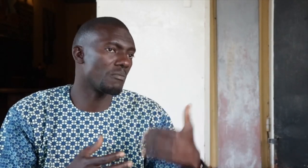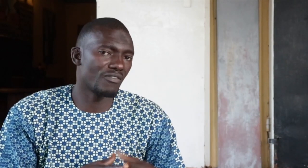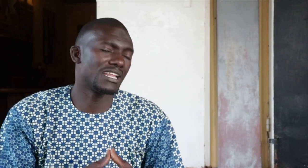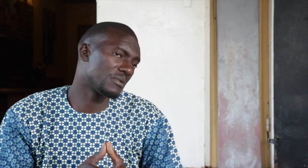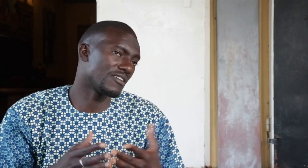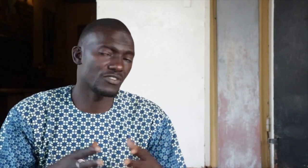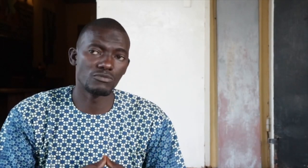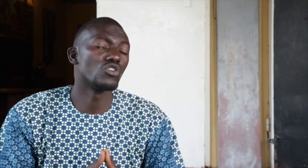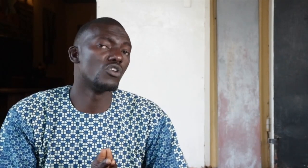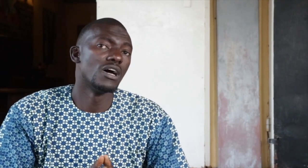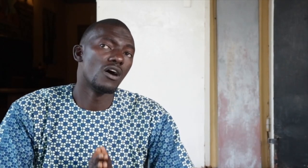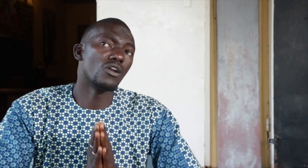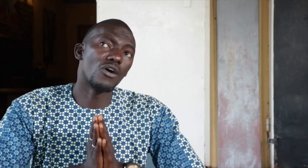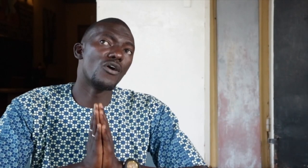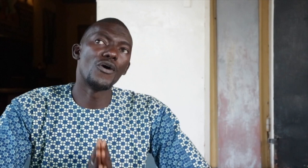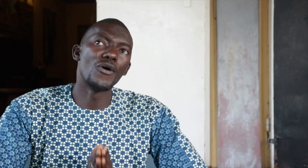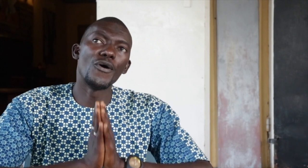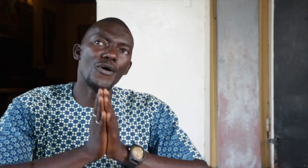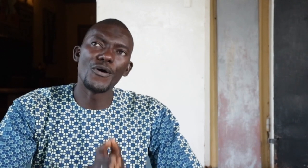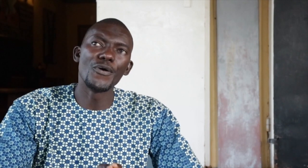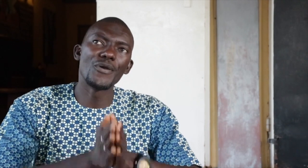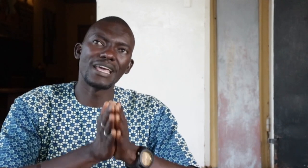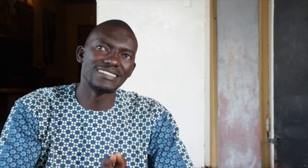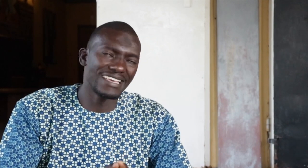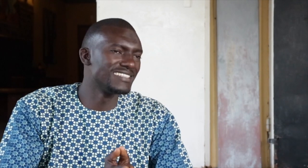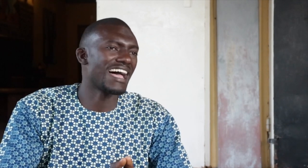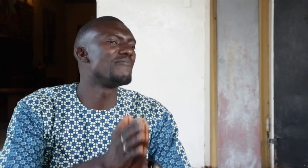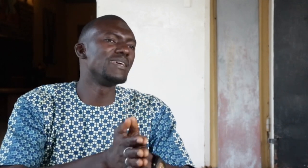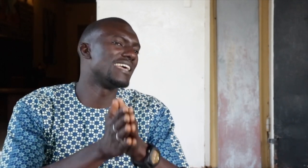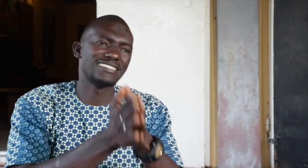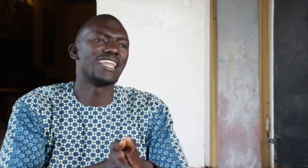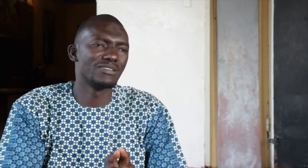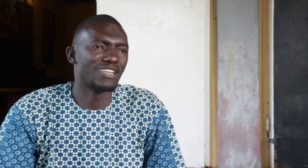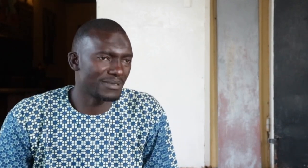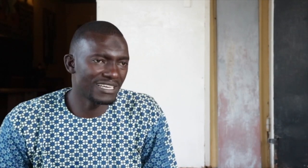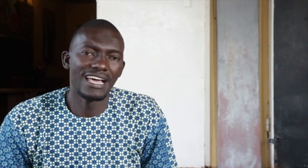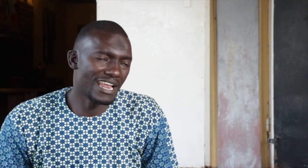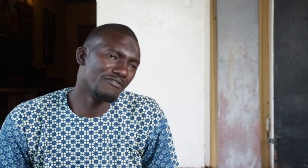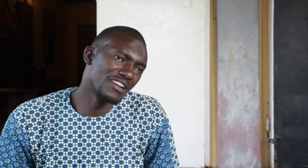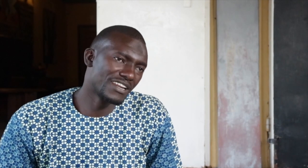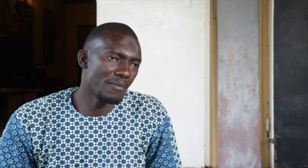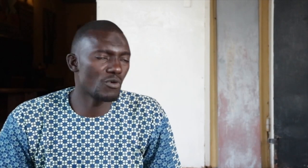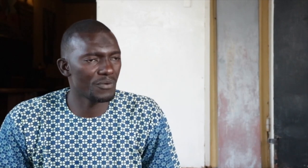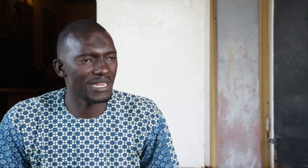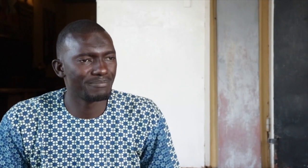come and provide interpreter service for them. So all I can say is I've been there, sign language interpreter, and I'm very, very happy working with them.